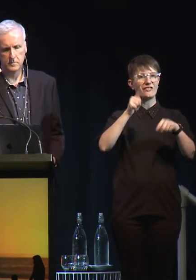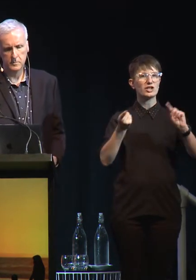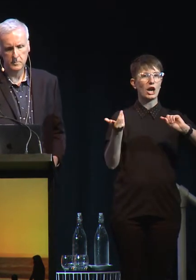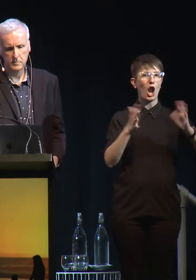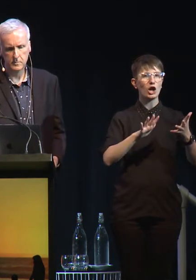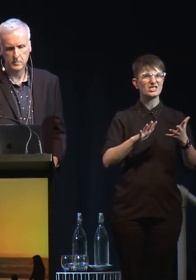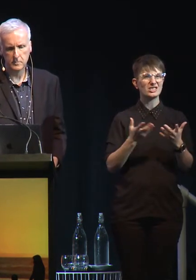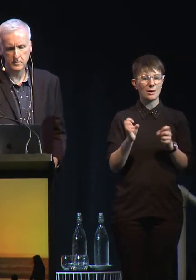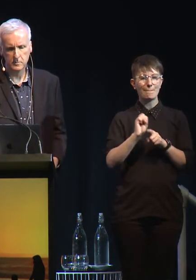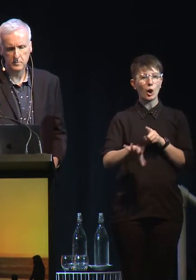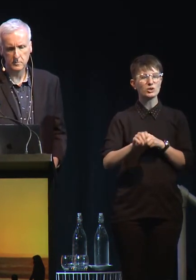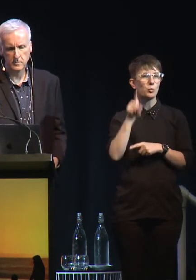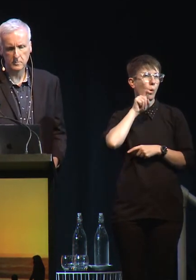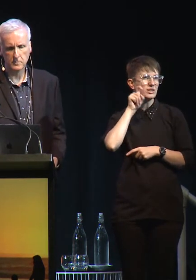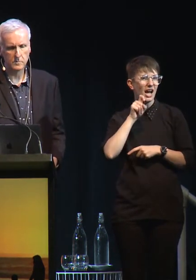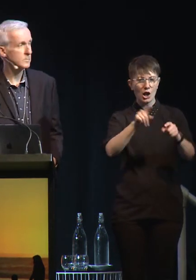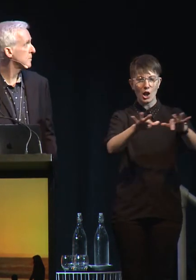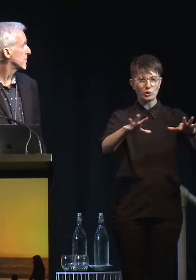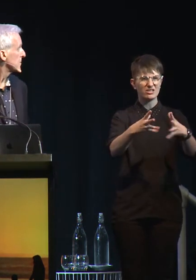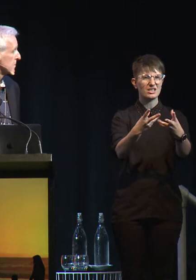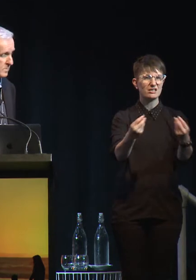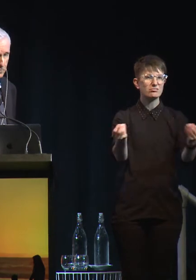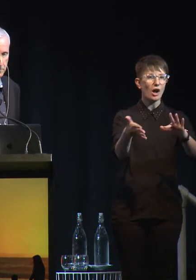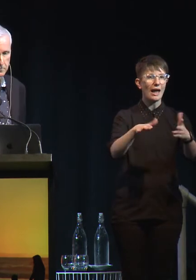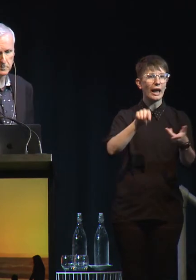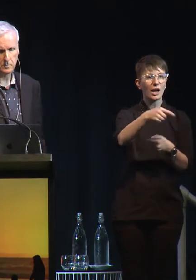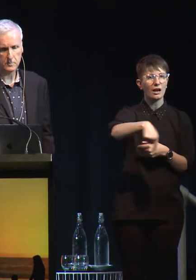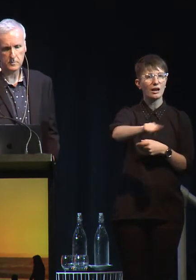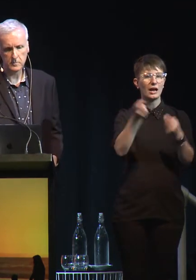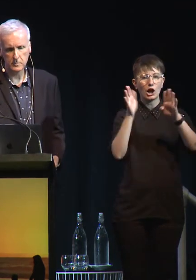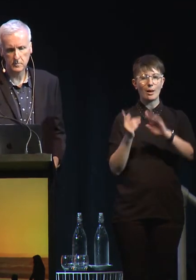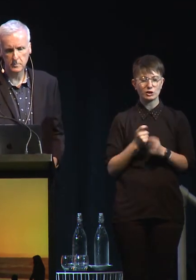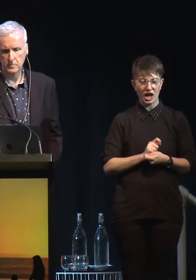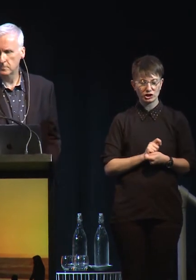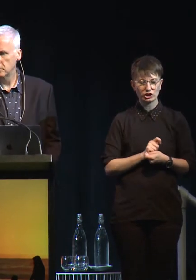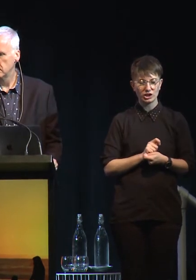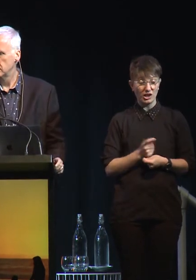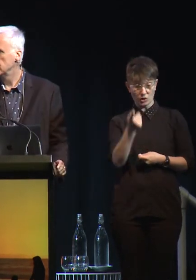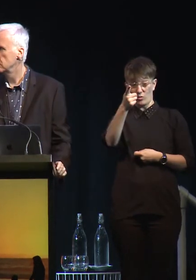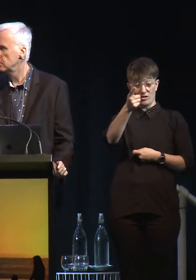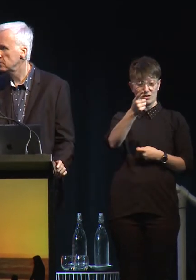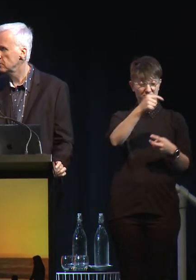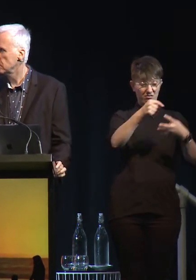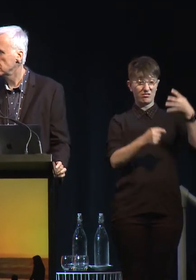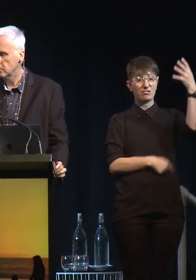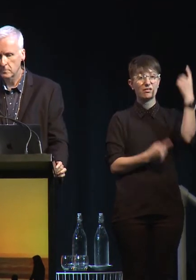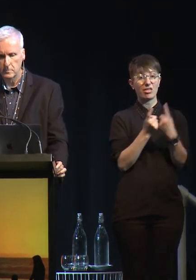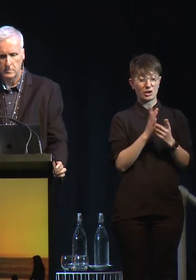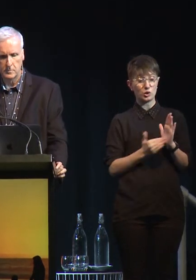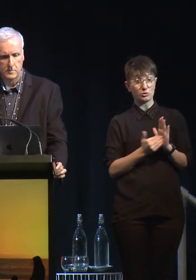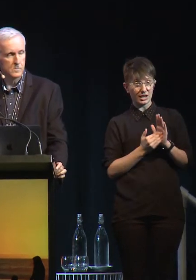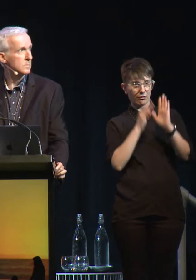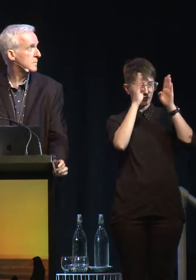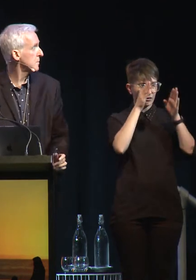and climate change. And certainly these are all things that New Zealand is looking at and dealing with. But you can